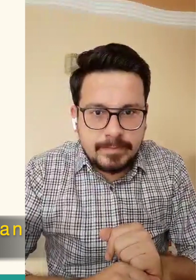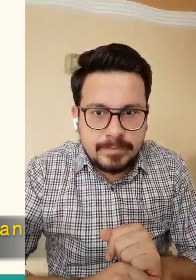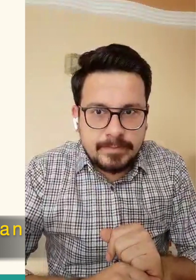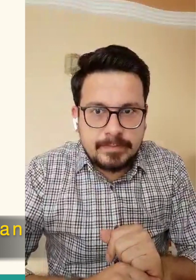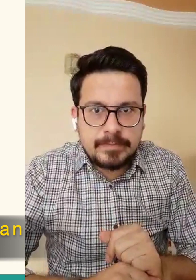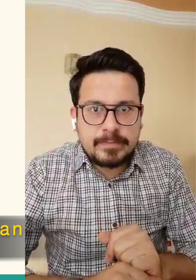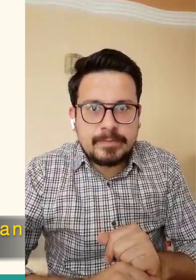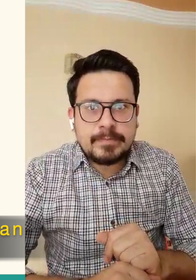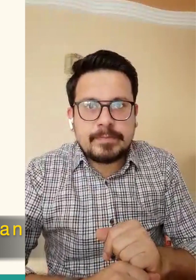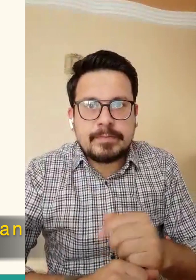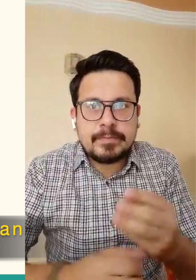7.